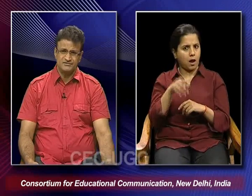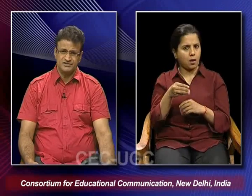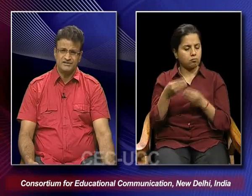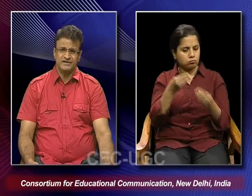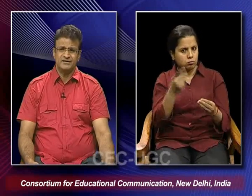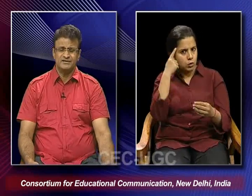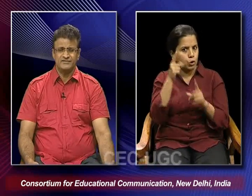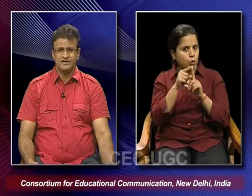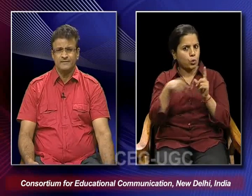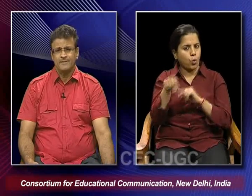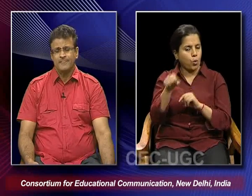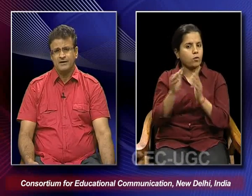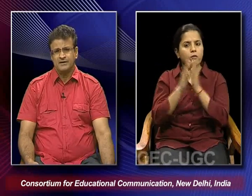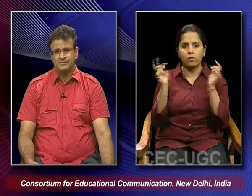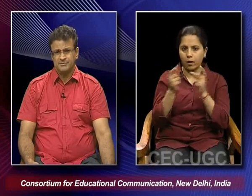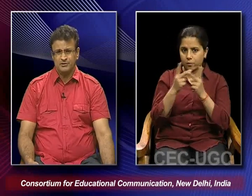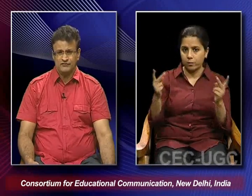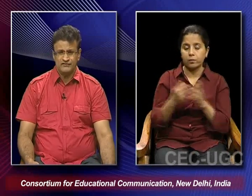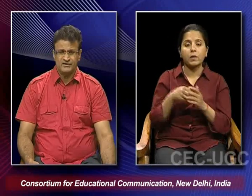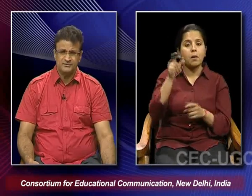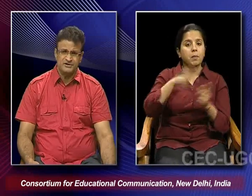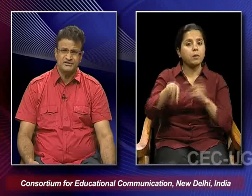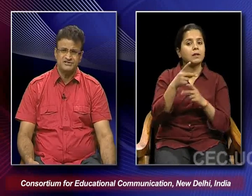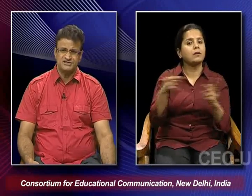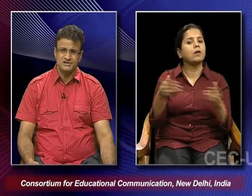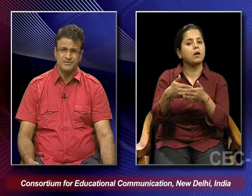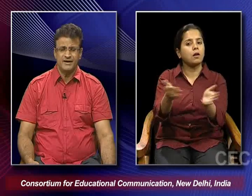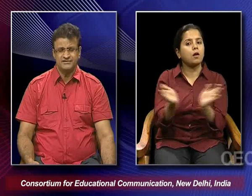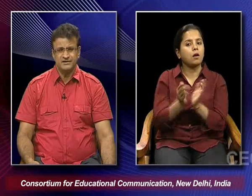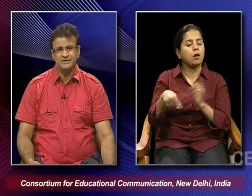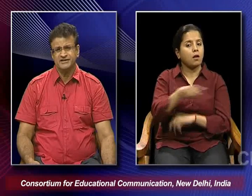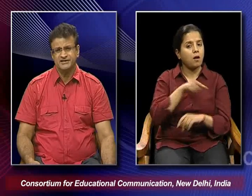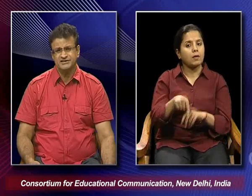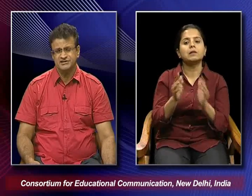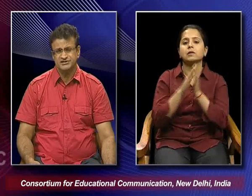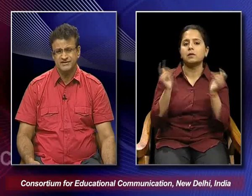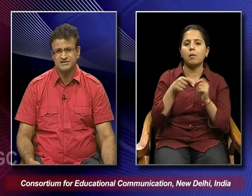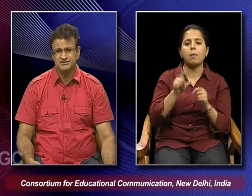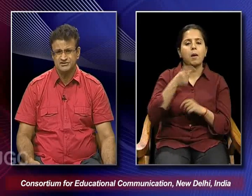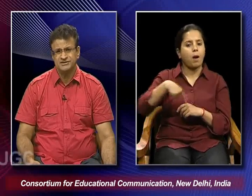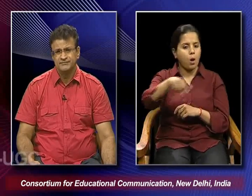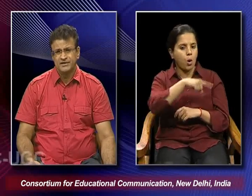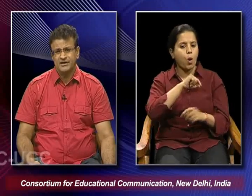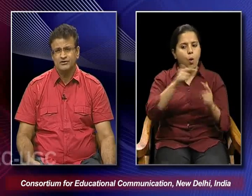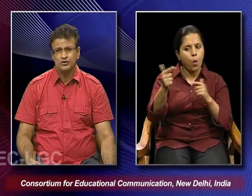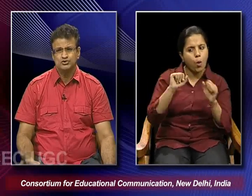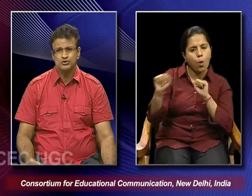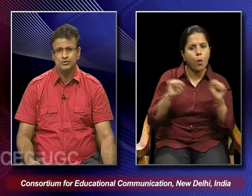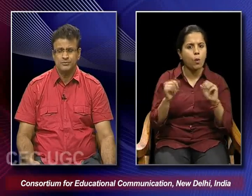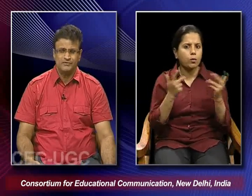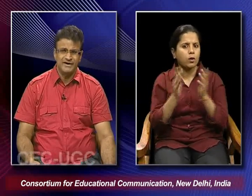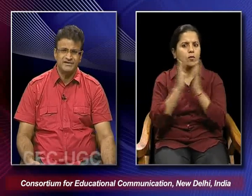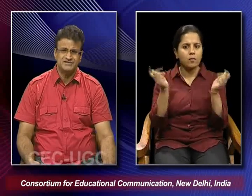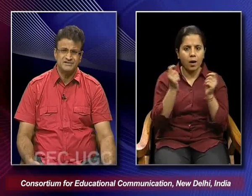festivals. And the way the people of different communities, they celebrate each other's festivals. It also